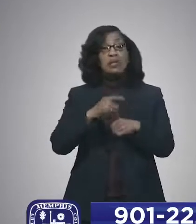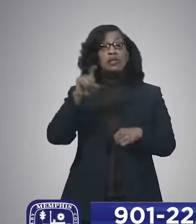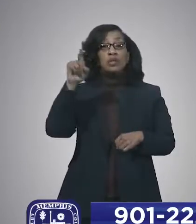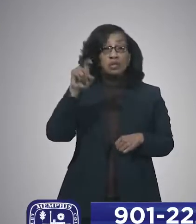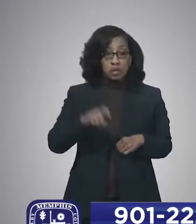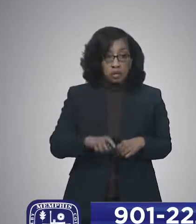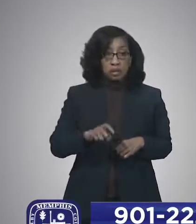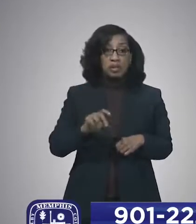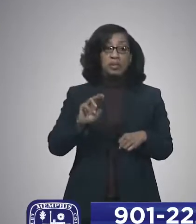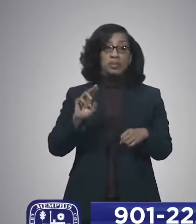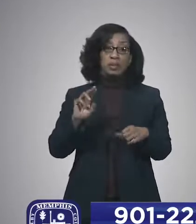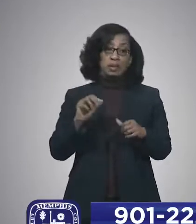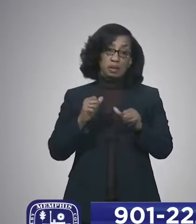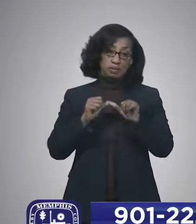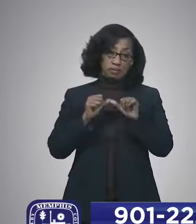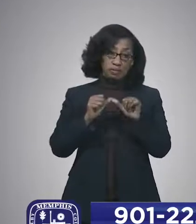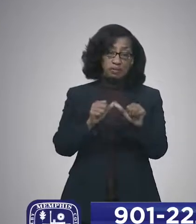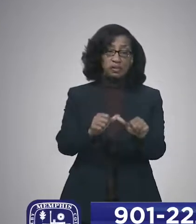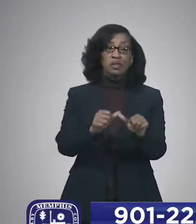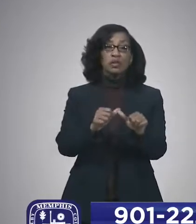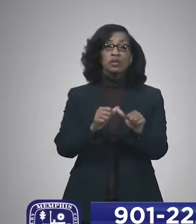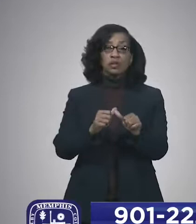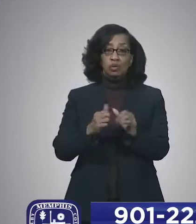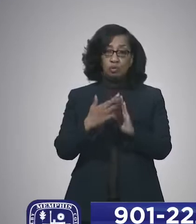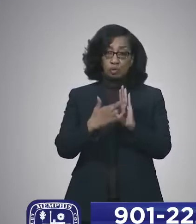be using those measures as much as possible.